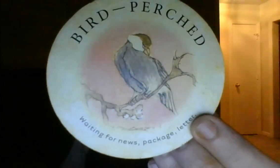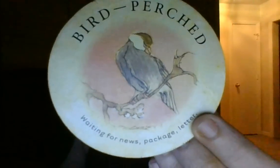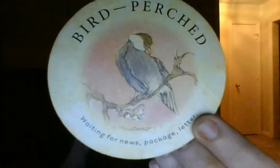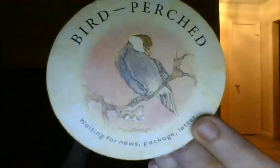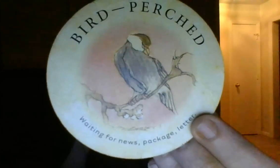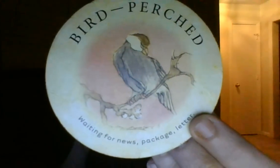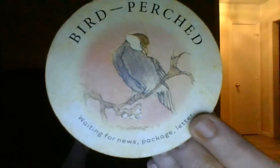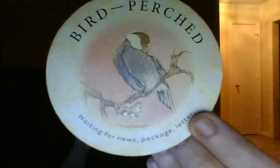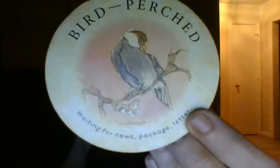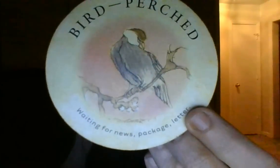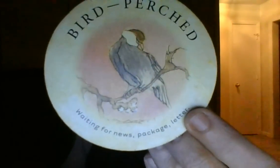A very important.